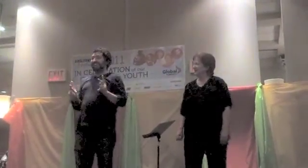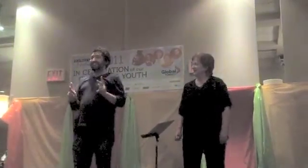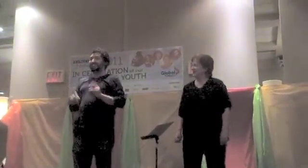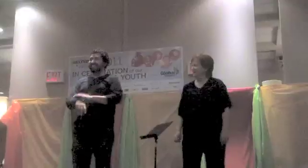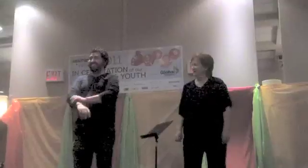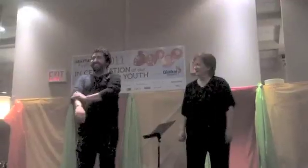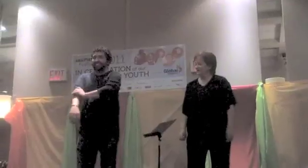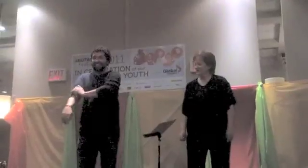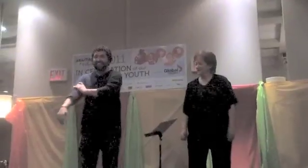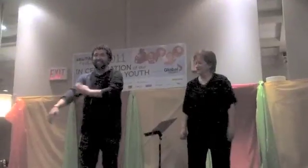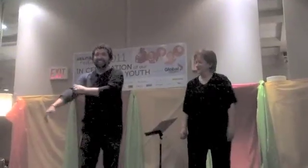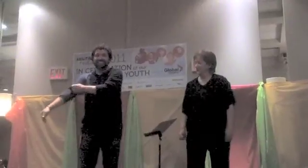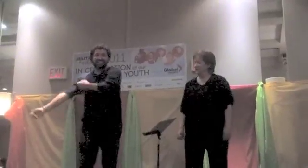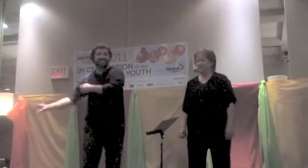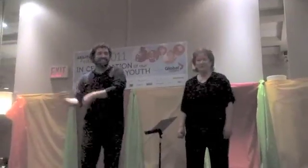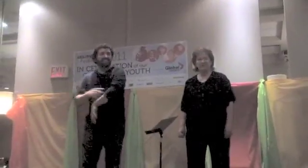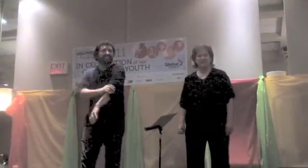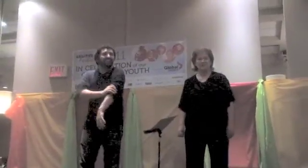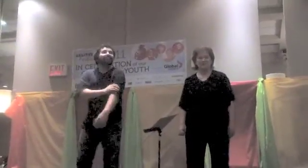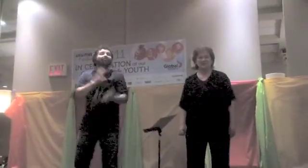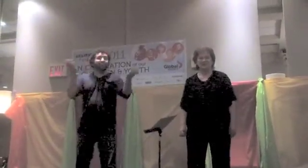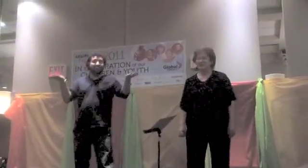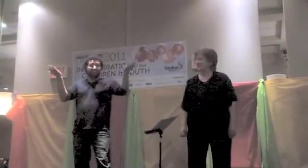here, okay? All right.